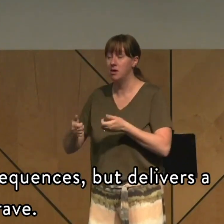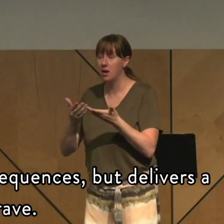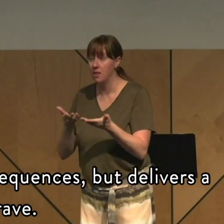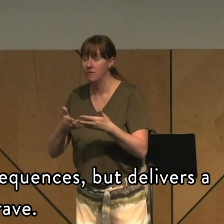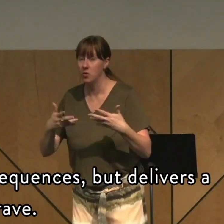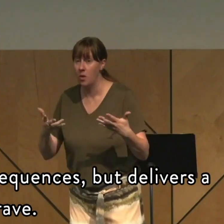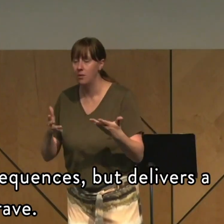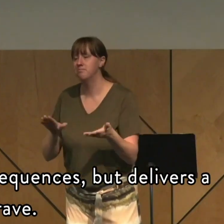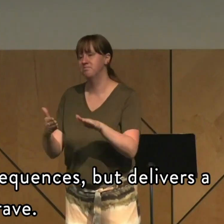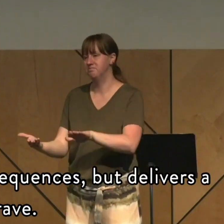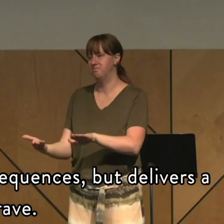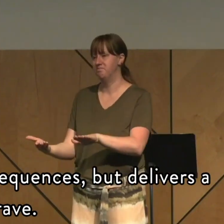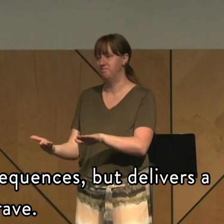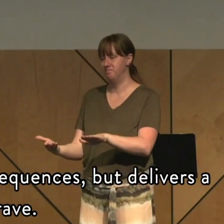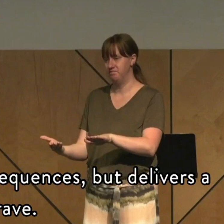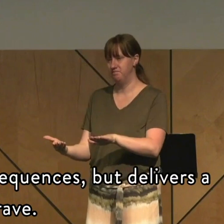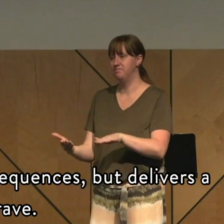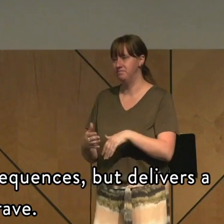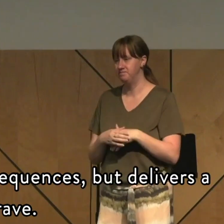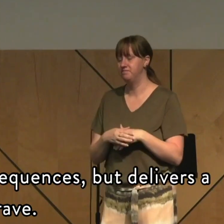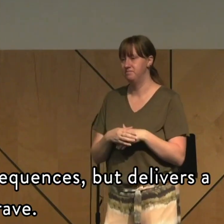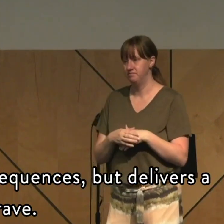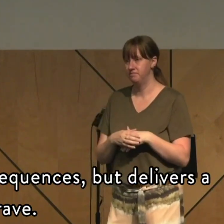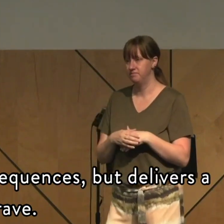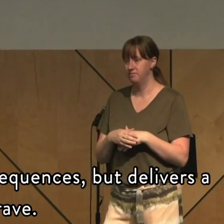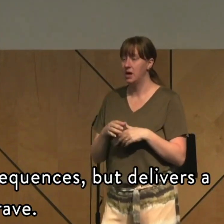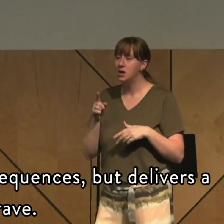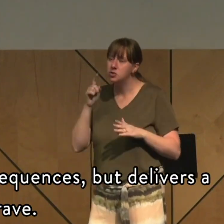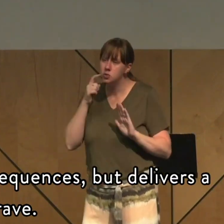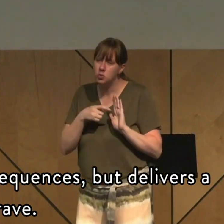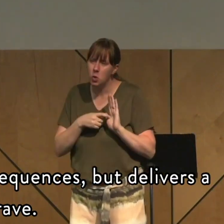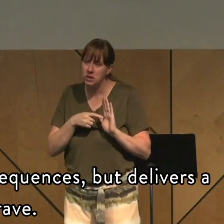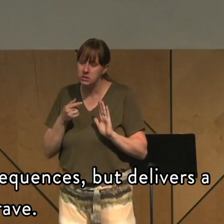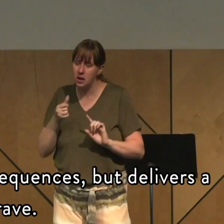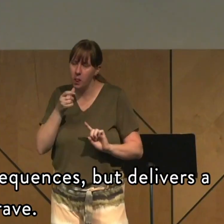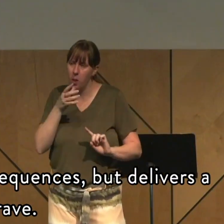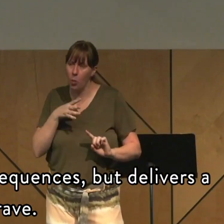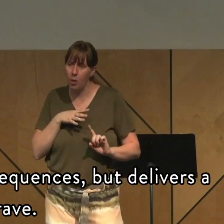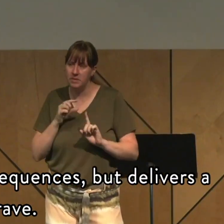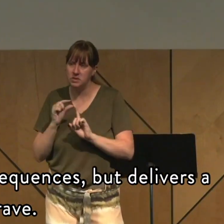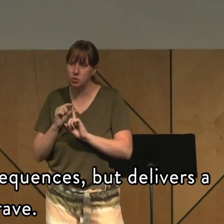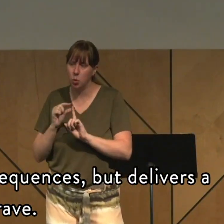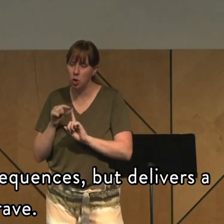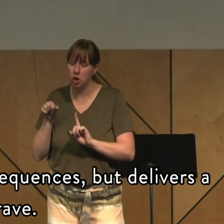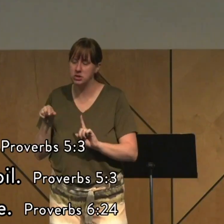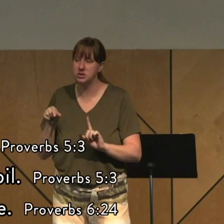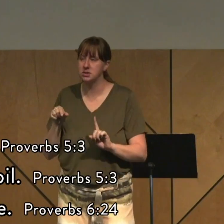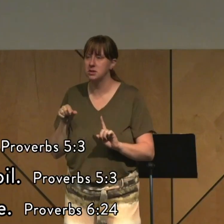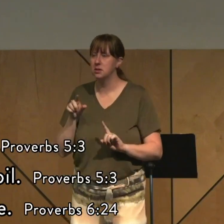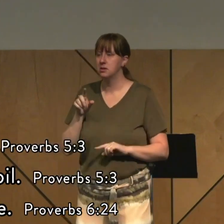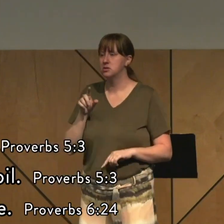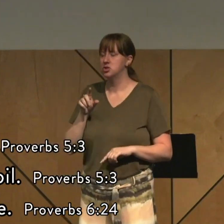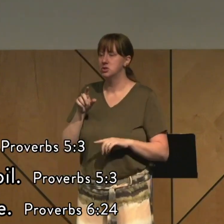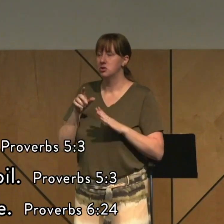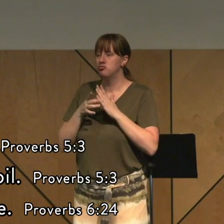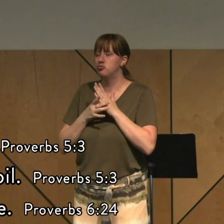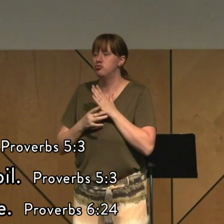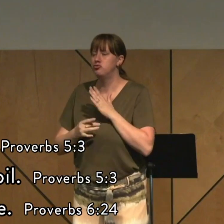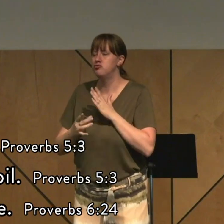Did you notice, listen to how the forbidden woman's words are described. They drip honey.